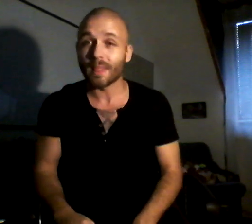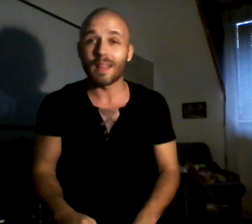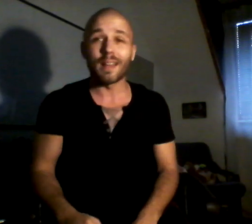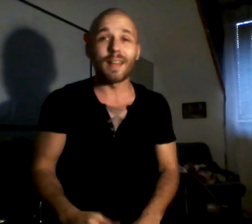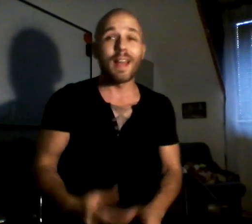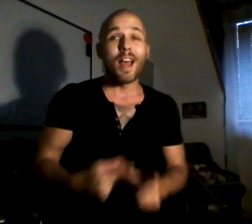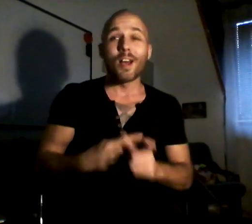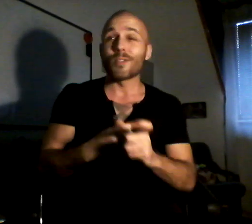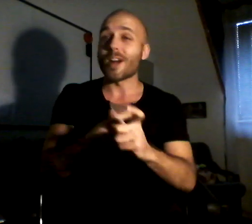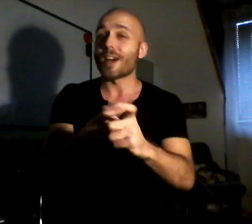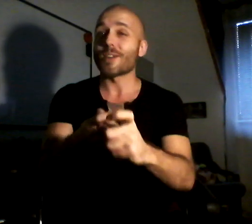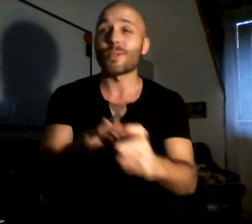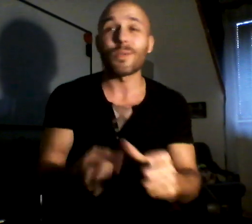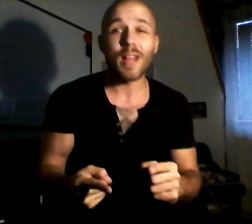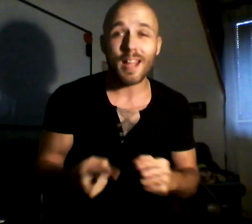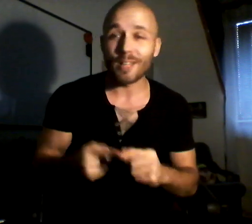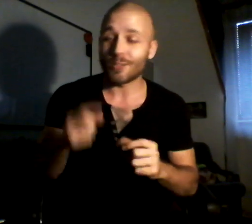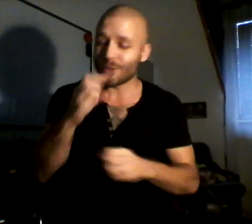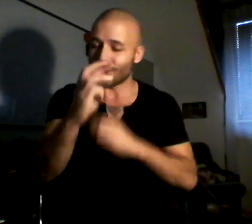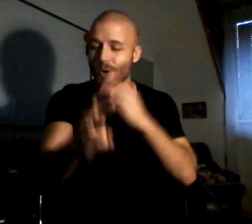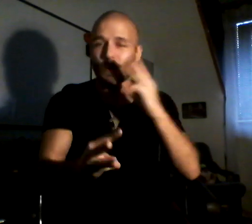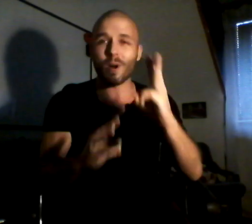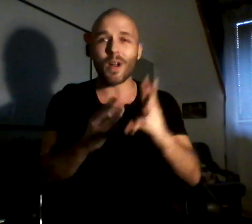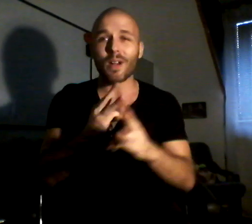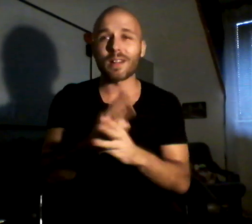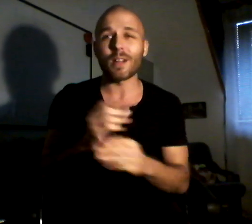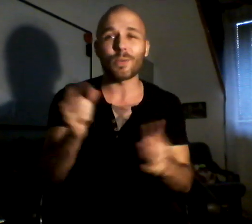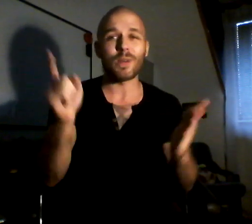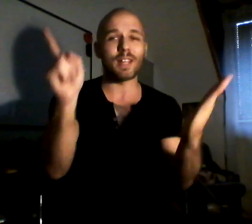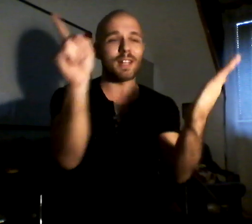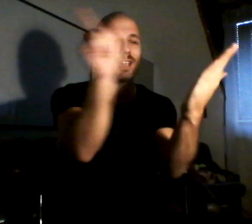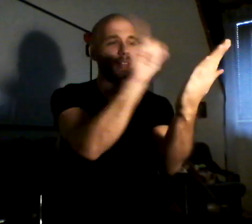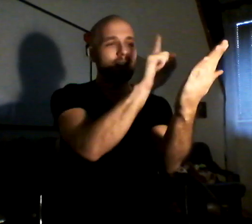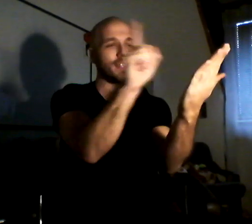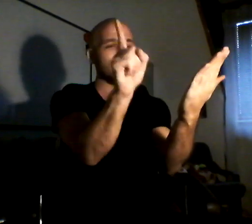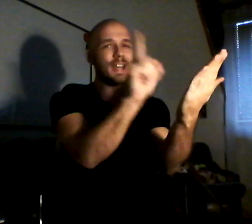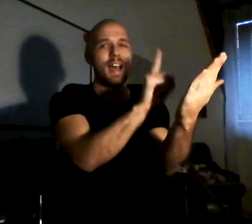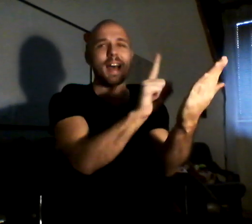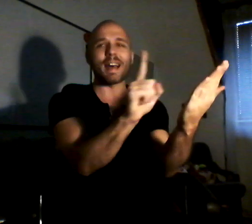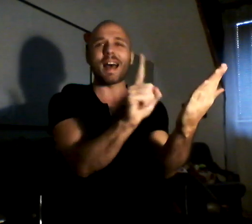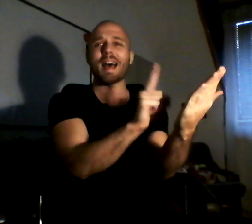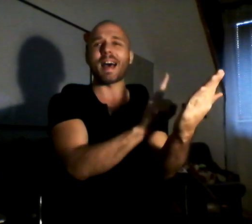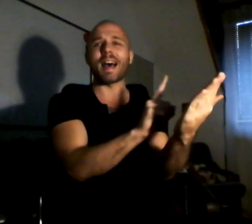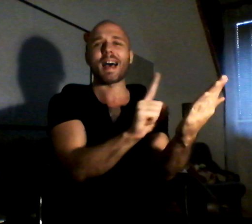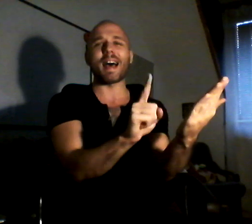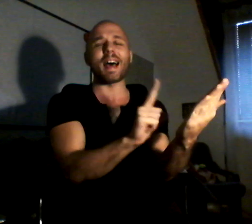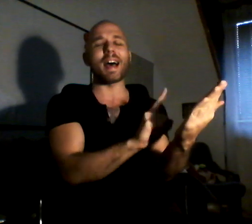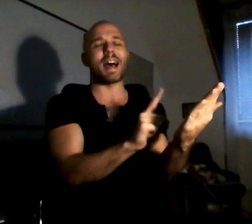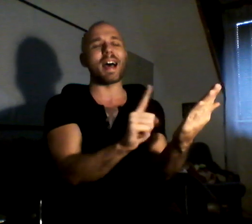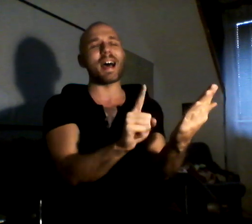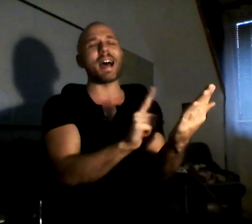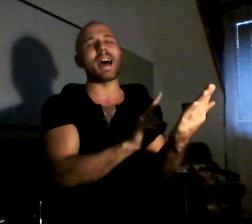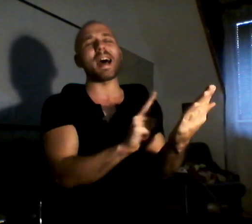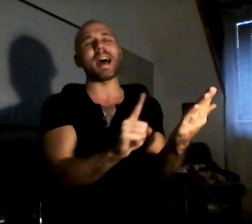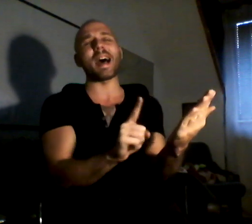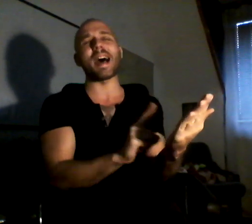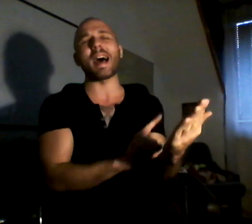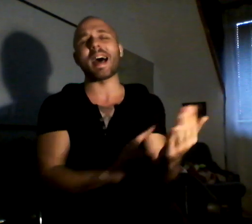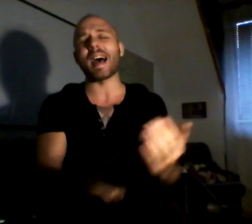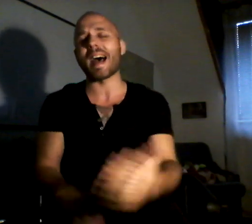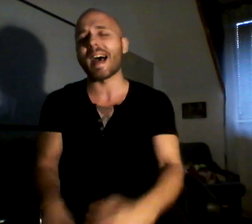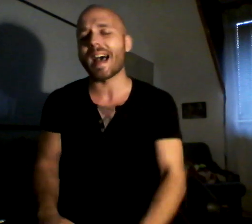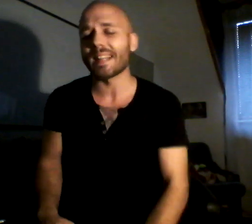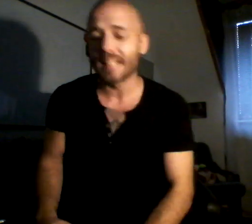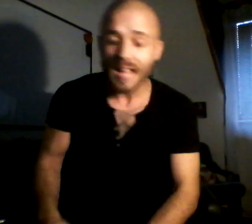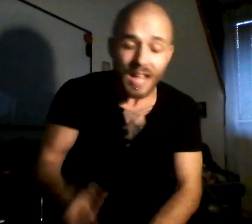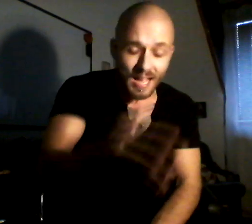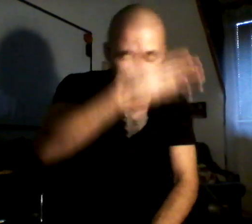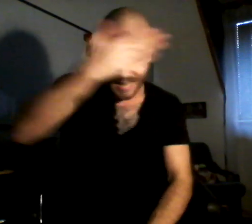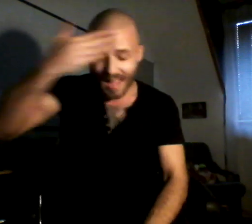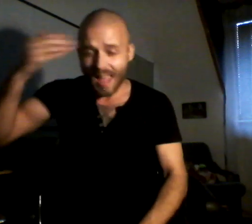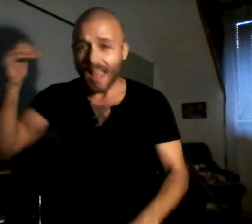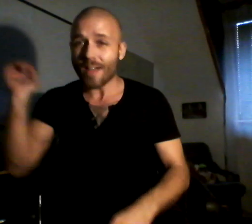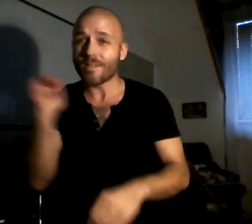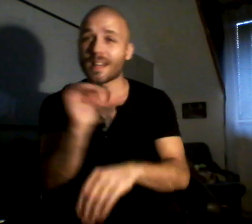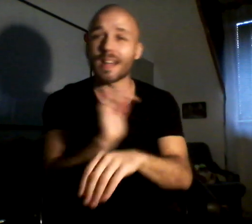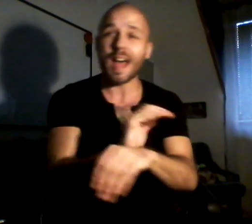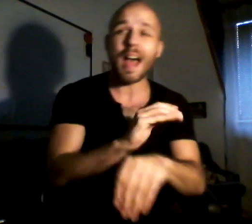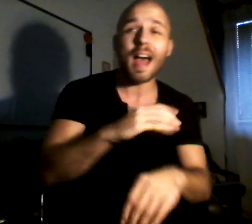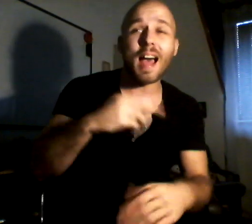They can run away to a world that leaves us high. Every night